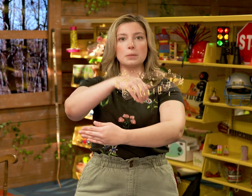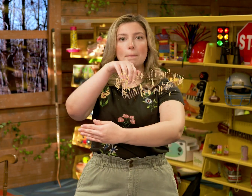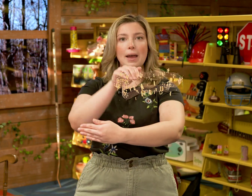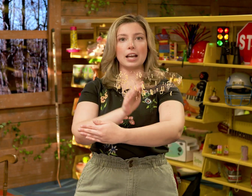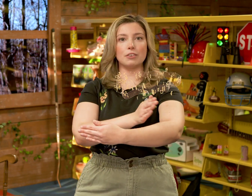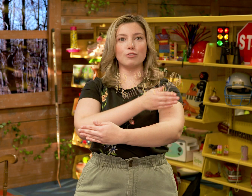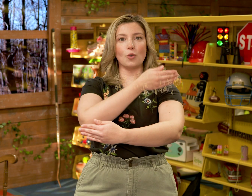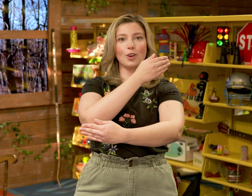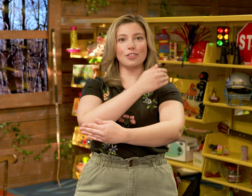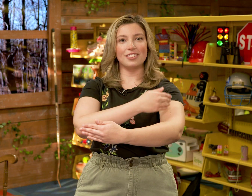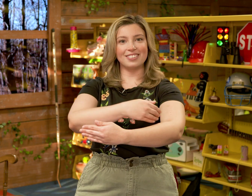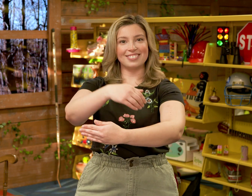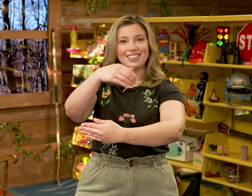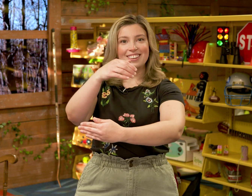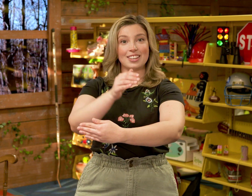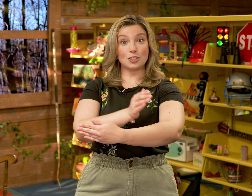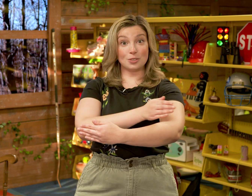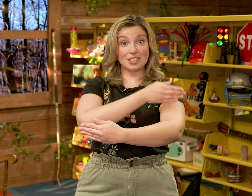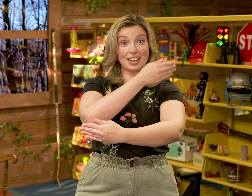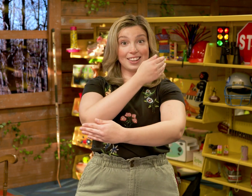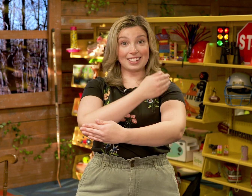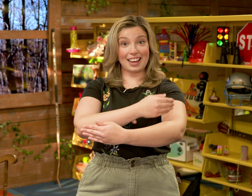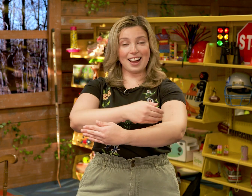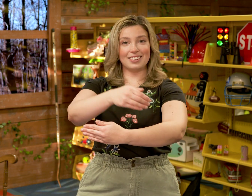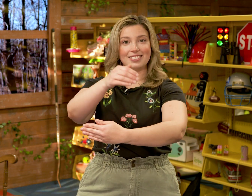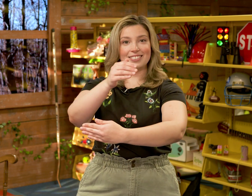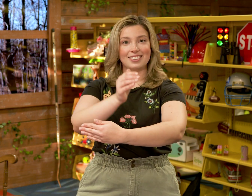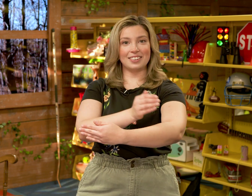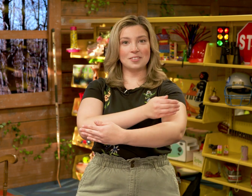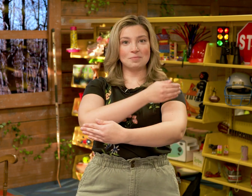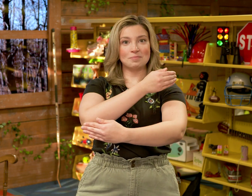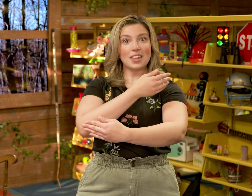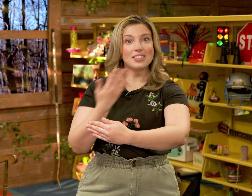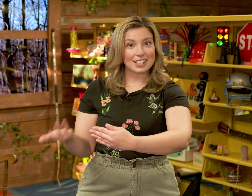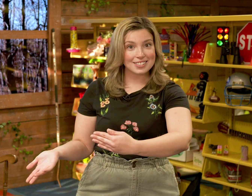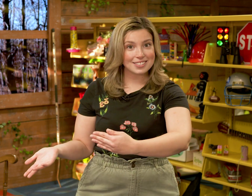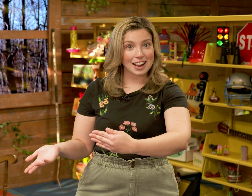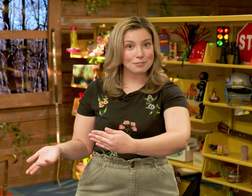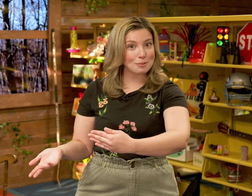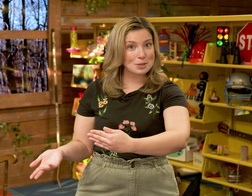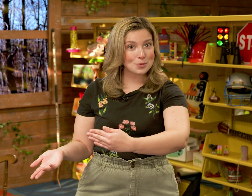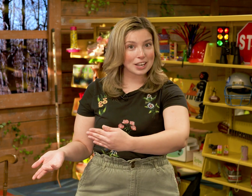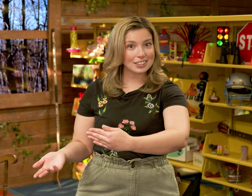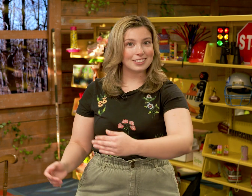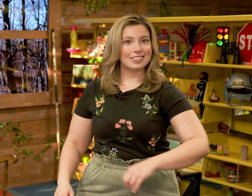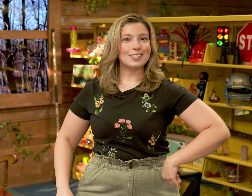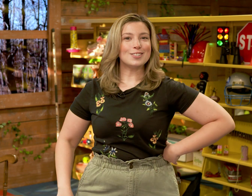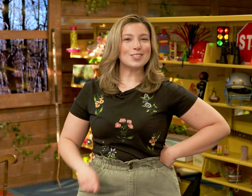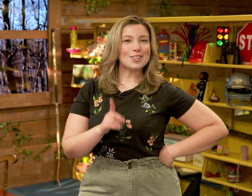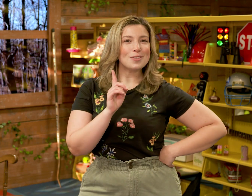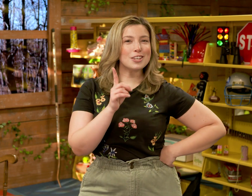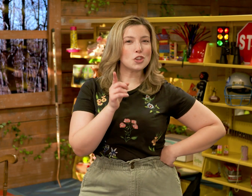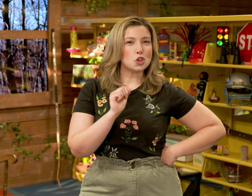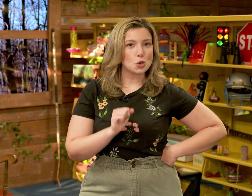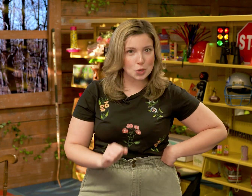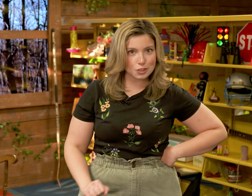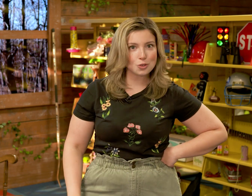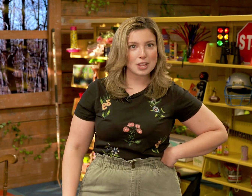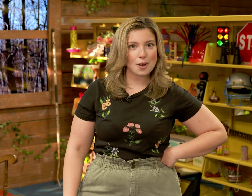back and forth. Do you see that like that? That's the sign for music. Do you think you can do that